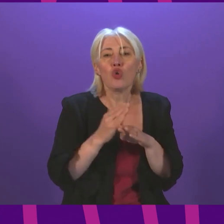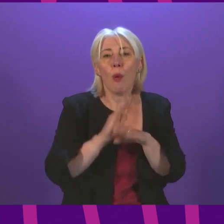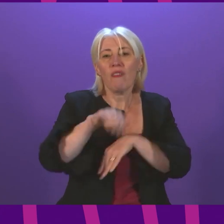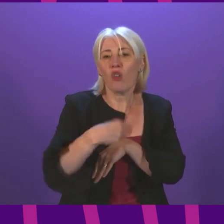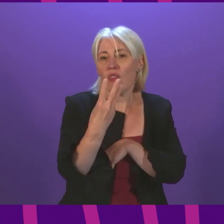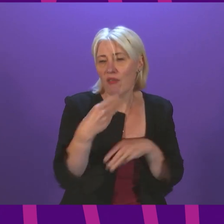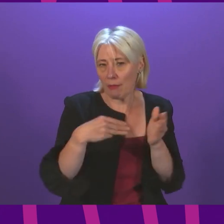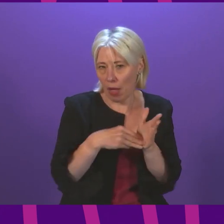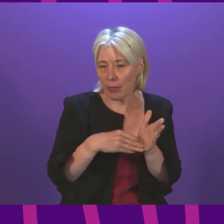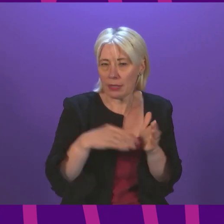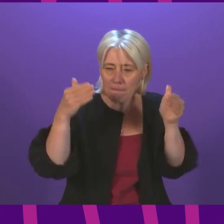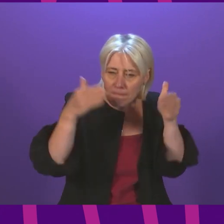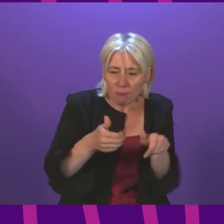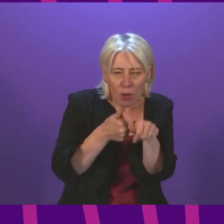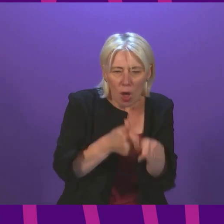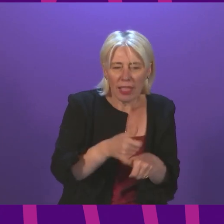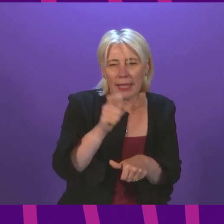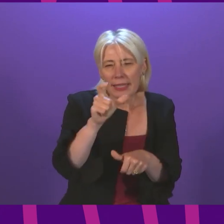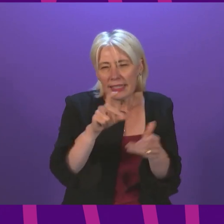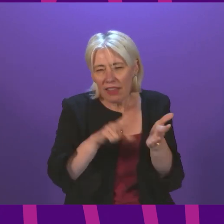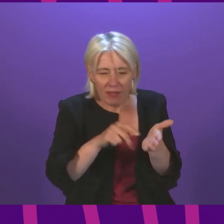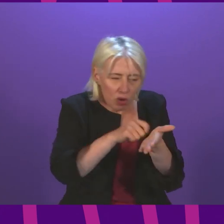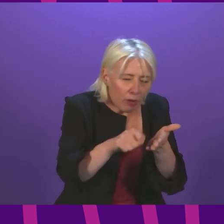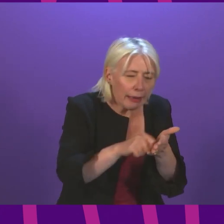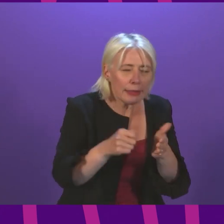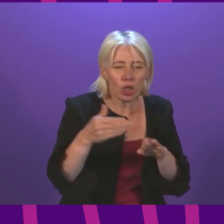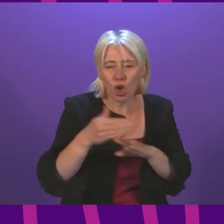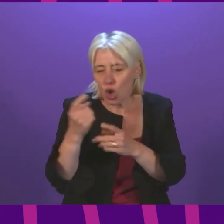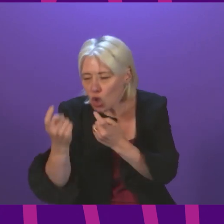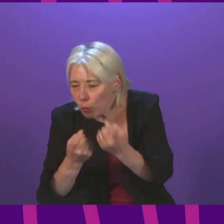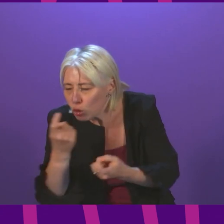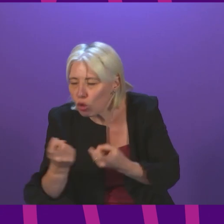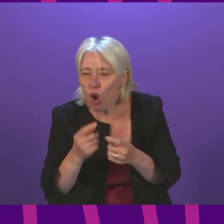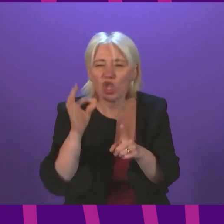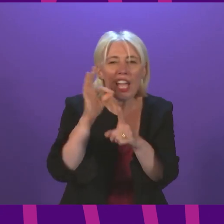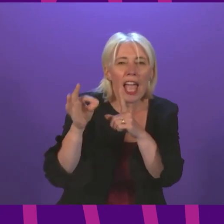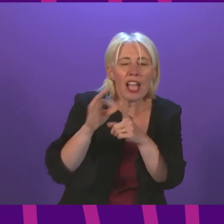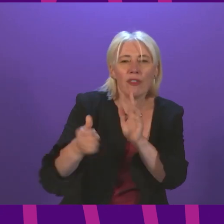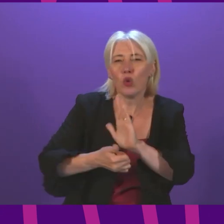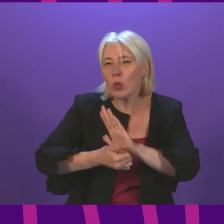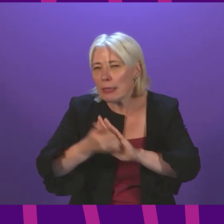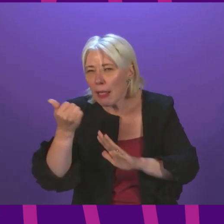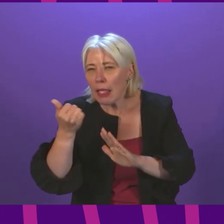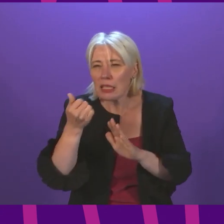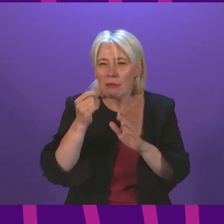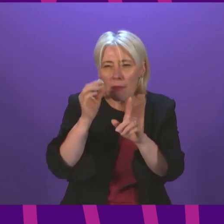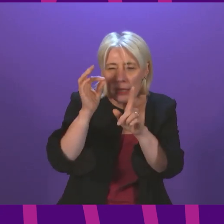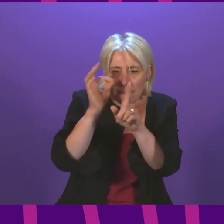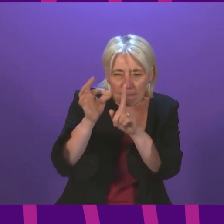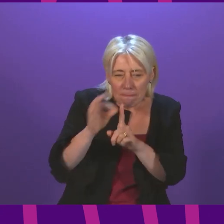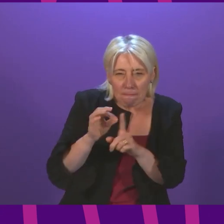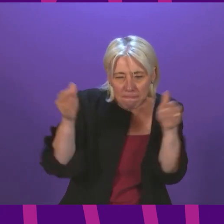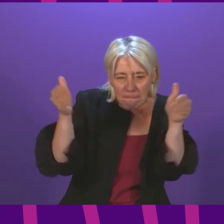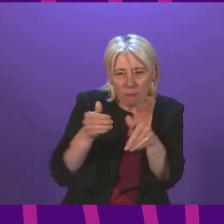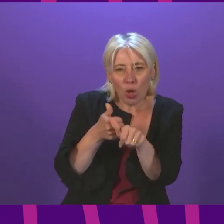will support applicants with CV writing, interview skills, job search advice, and looking toward tailored support, which we all hope to see.